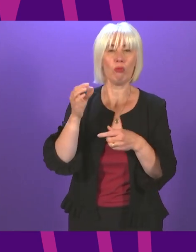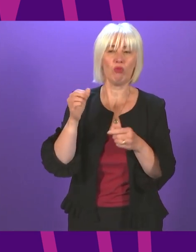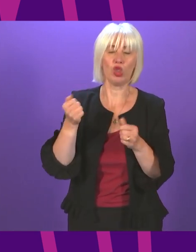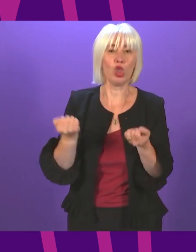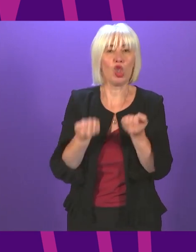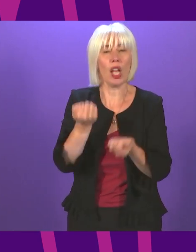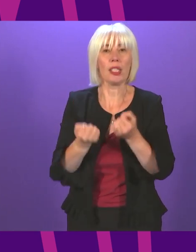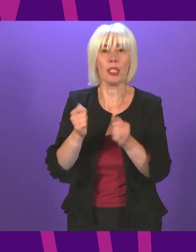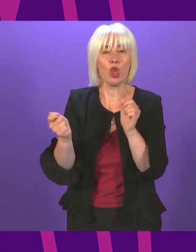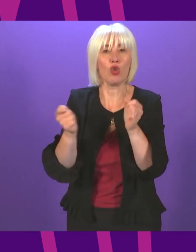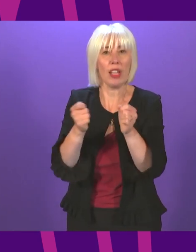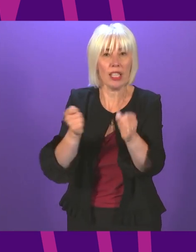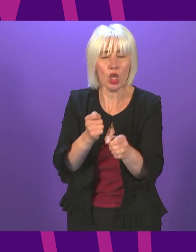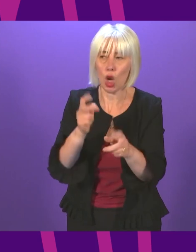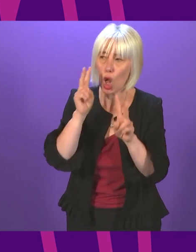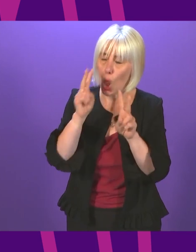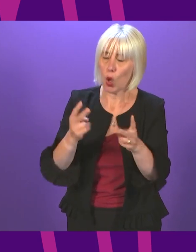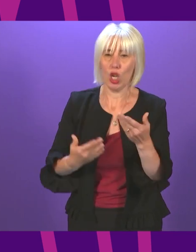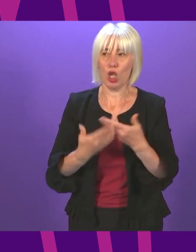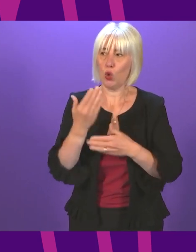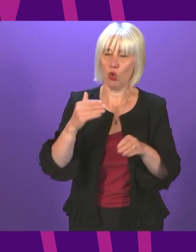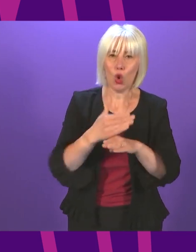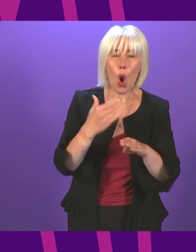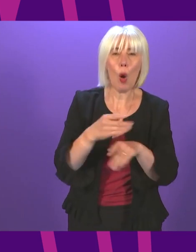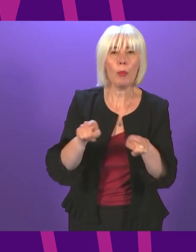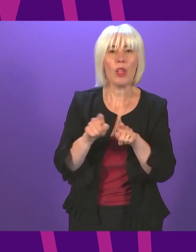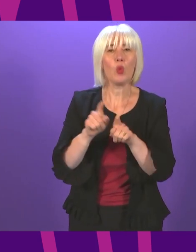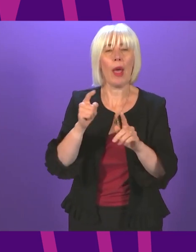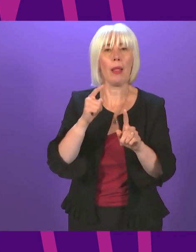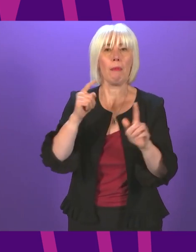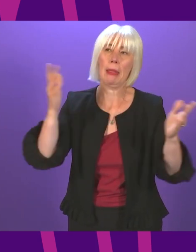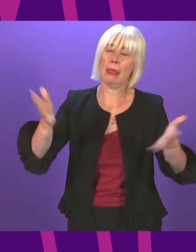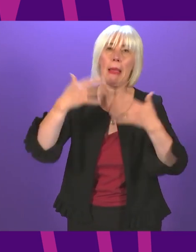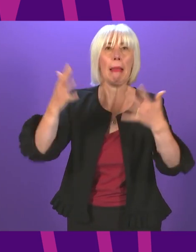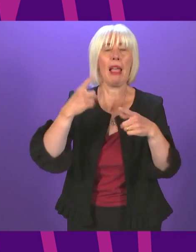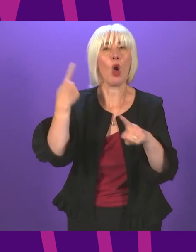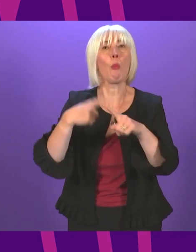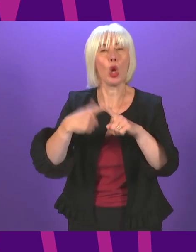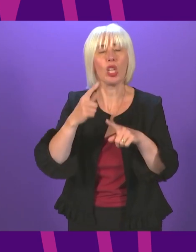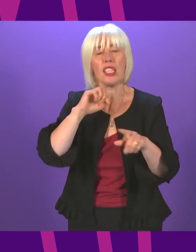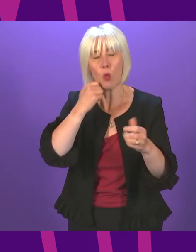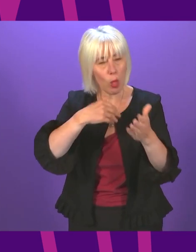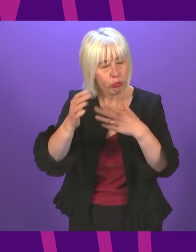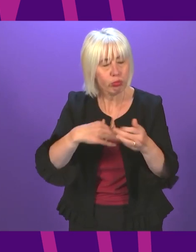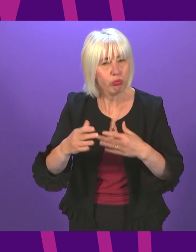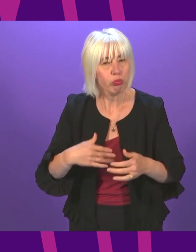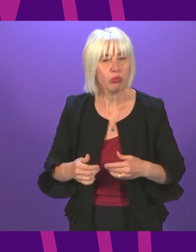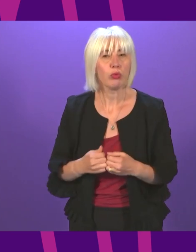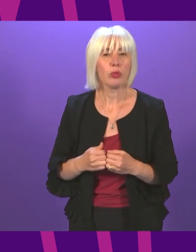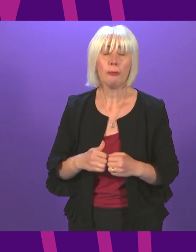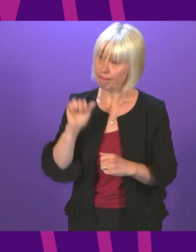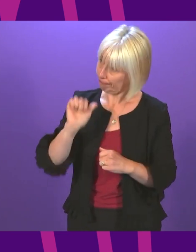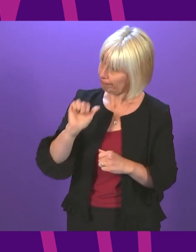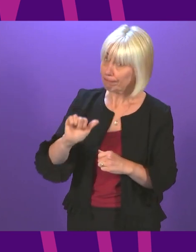fair jobs while tackling the climate emergency? First Minister Yes I do and that actually